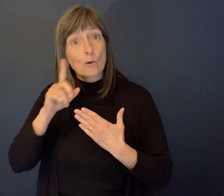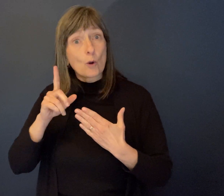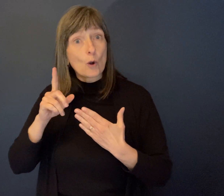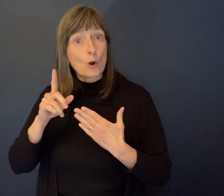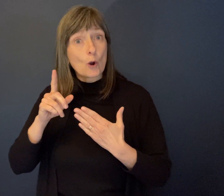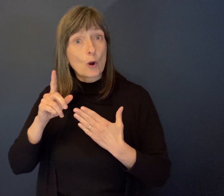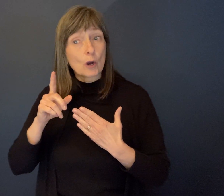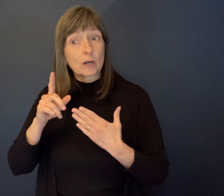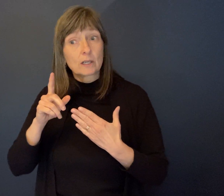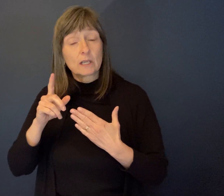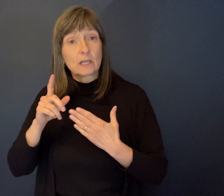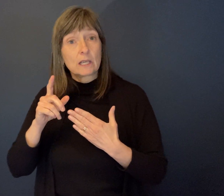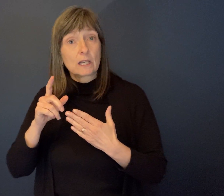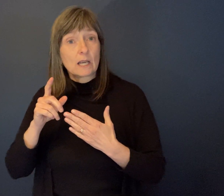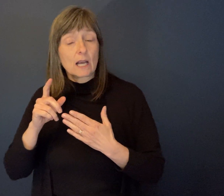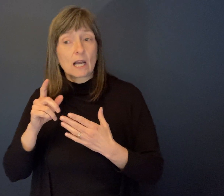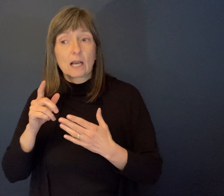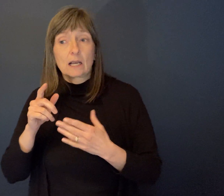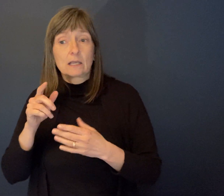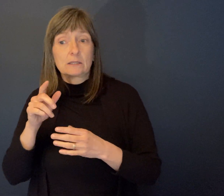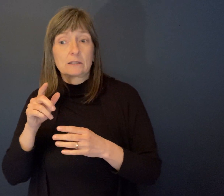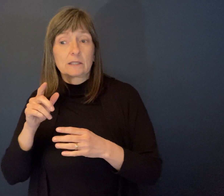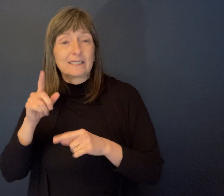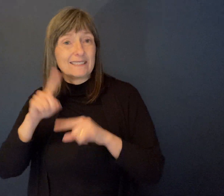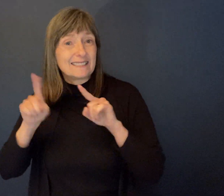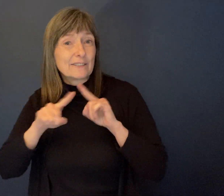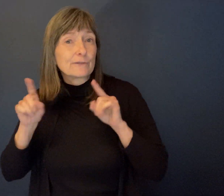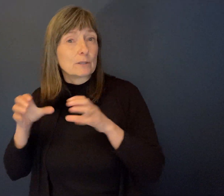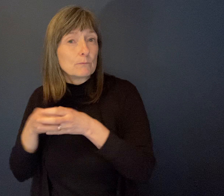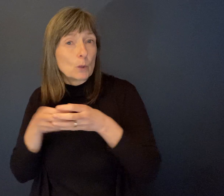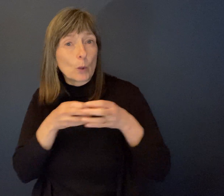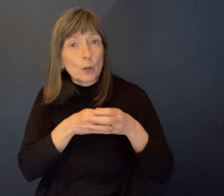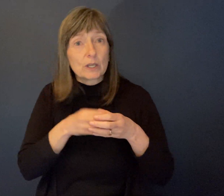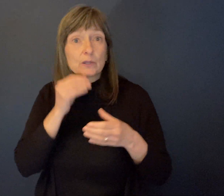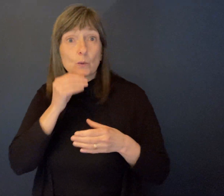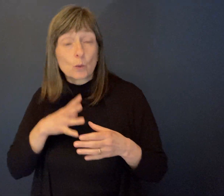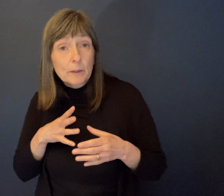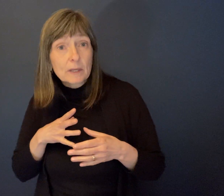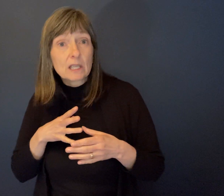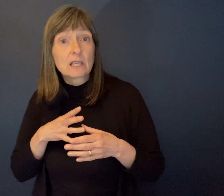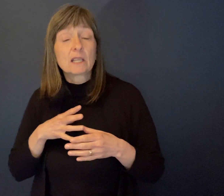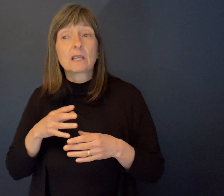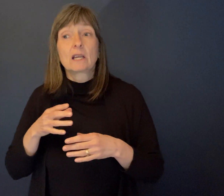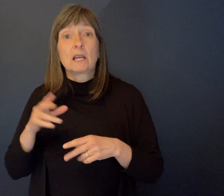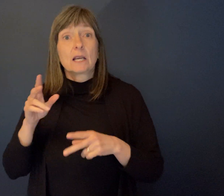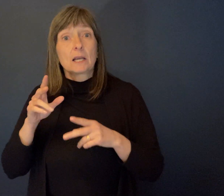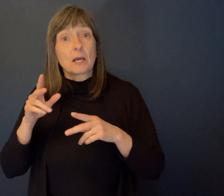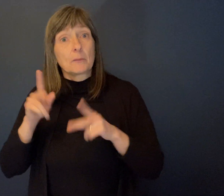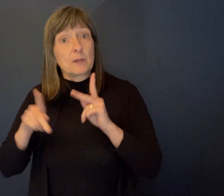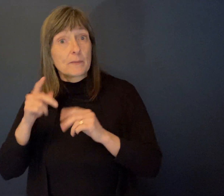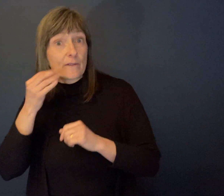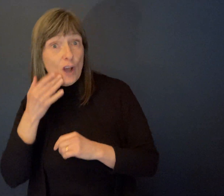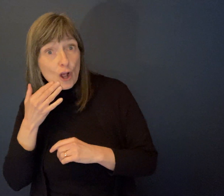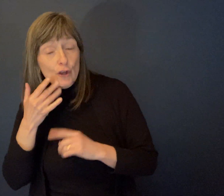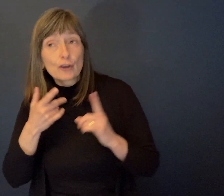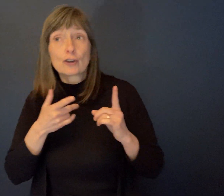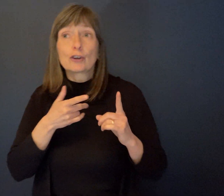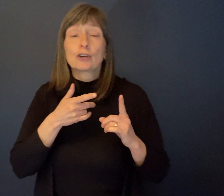Aboriginal people, women. And I went into this brand new program called Disabled Persons Participation Program. And it's basically a